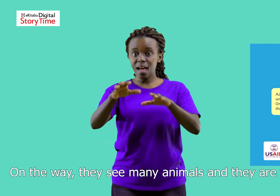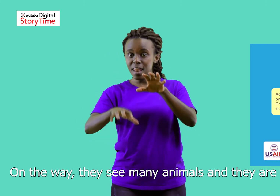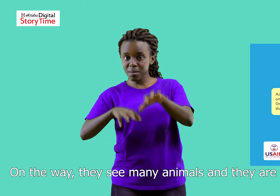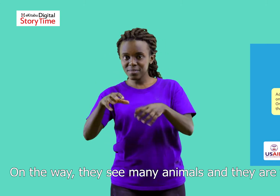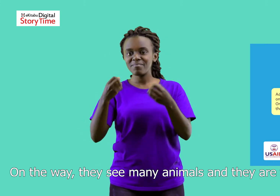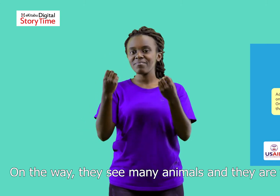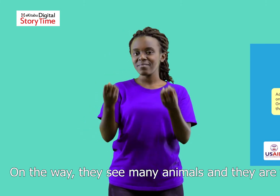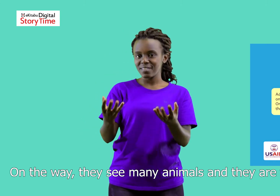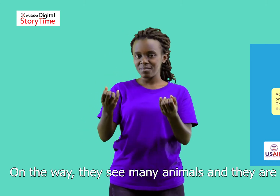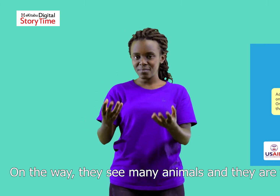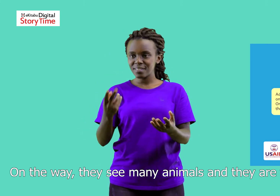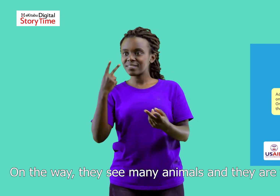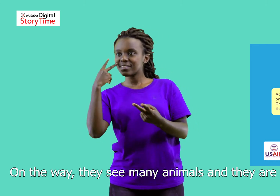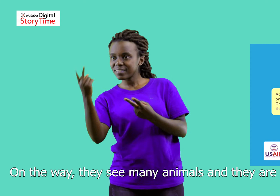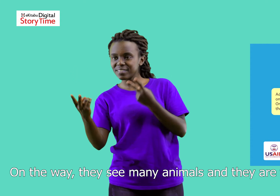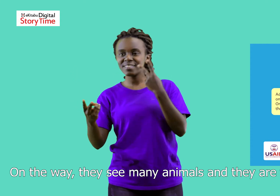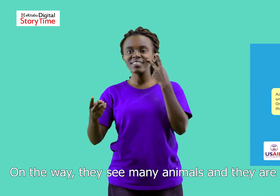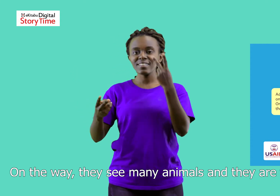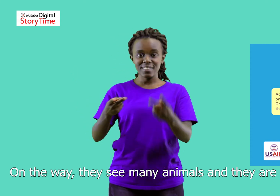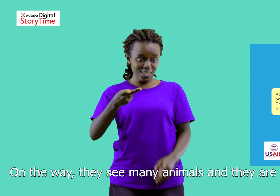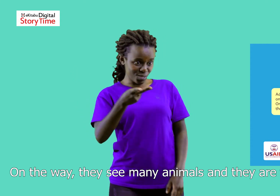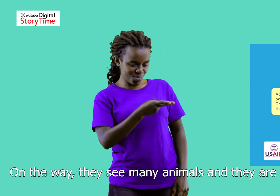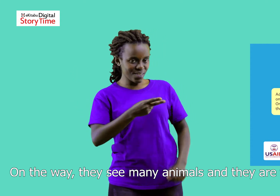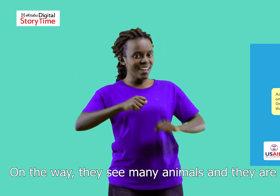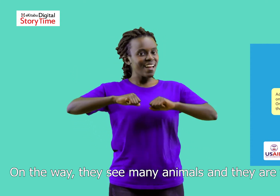On the way, they see many animals and they are very happy.